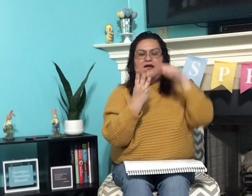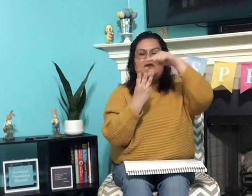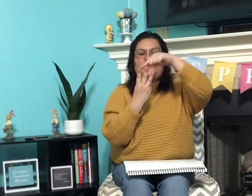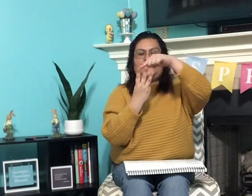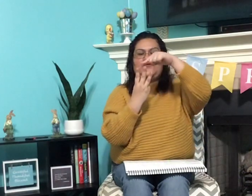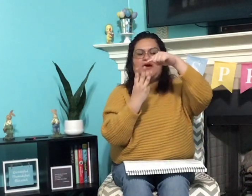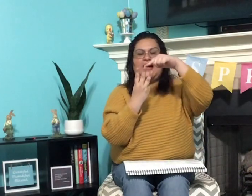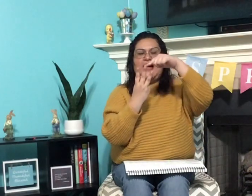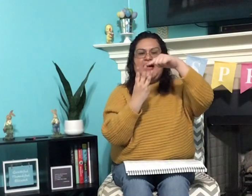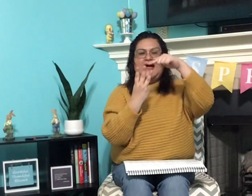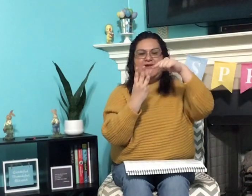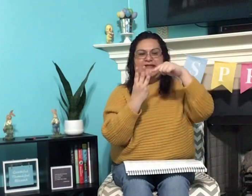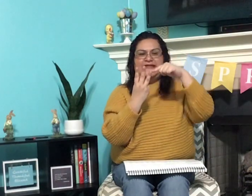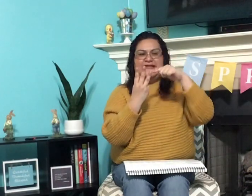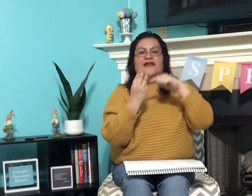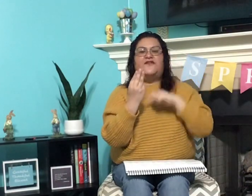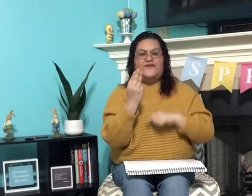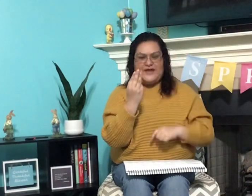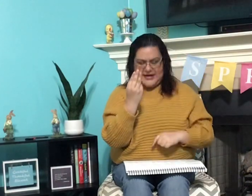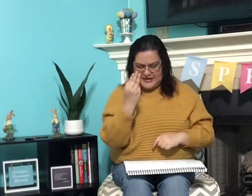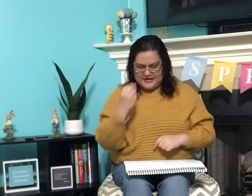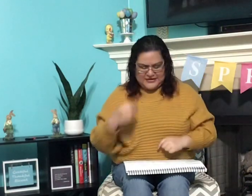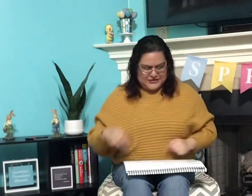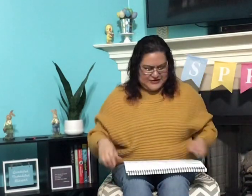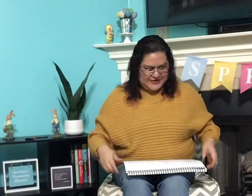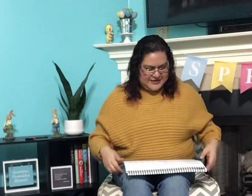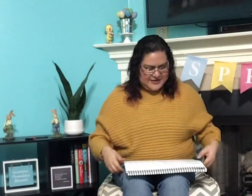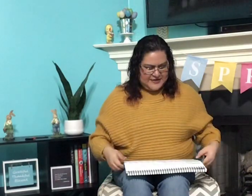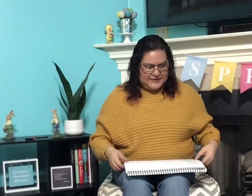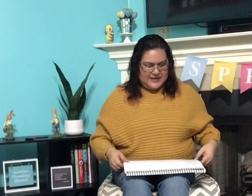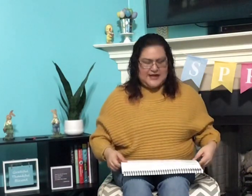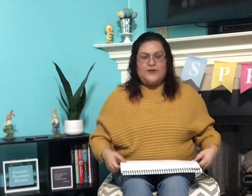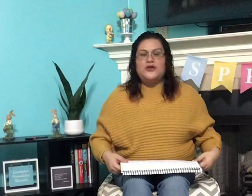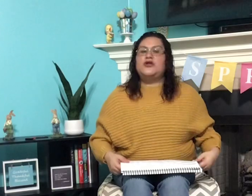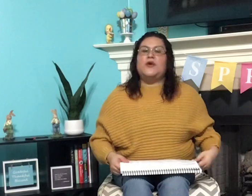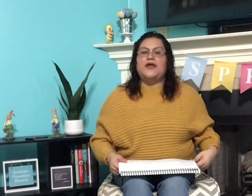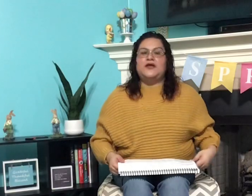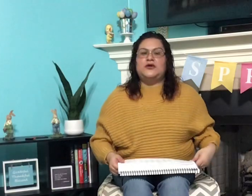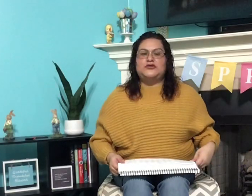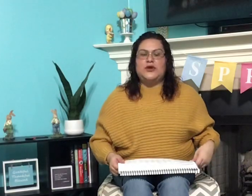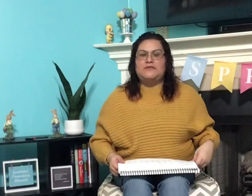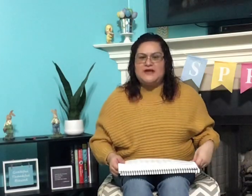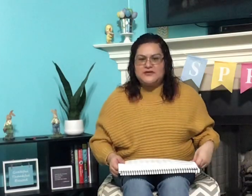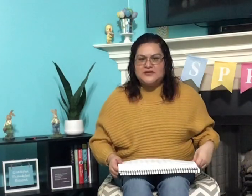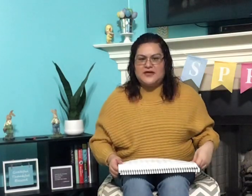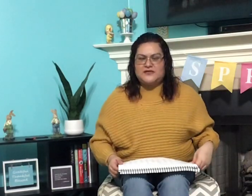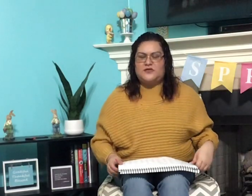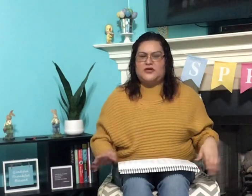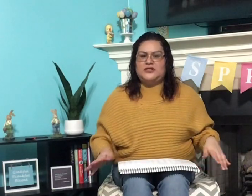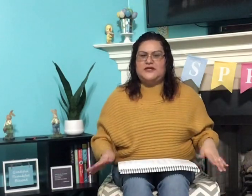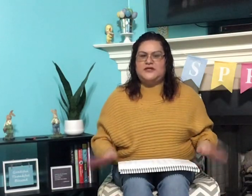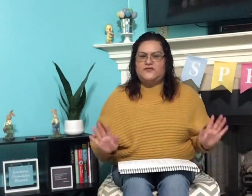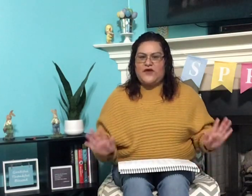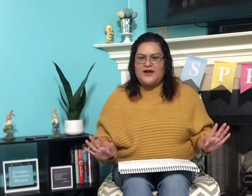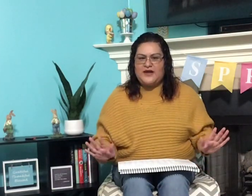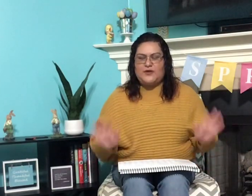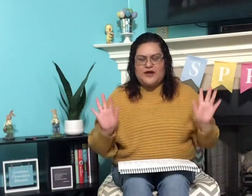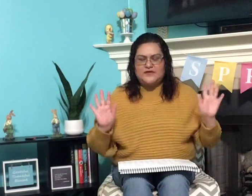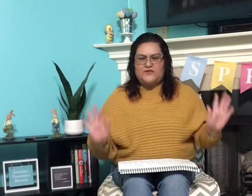f, ah, n, fun. Good. Okay, now we're going to go ahead and go to our medial sound. So we're going to, it's Friday, we're going have some